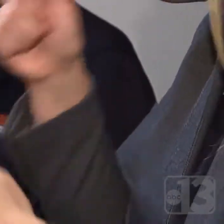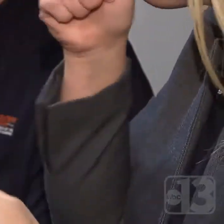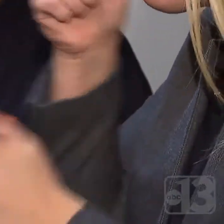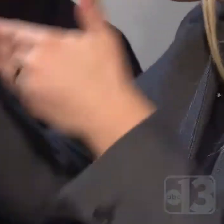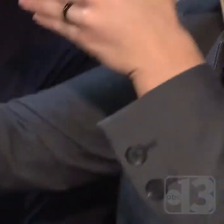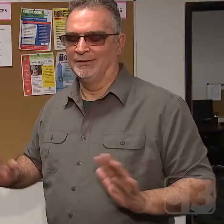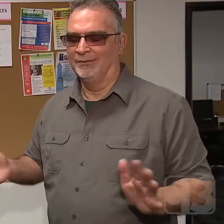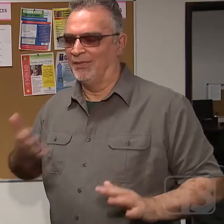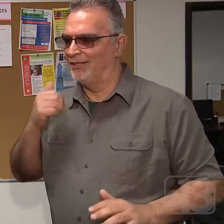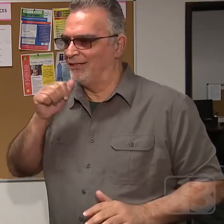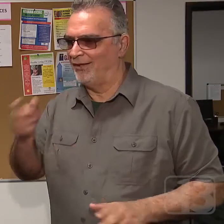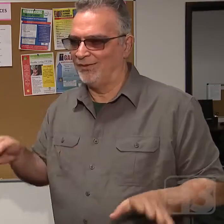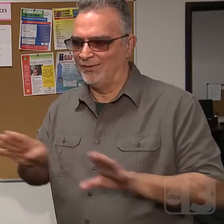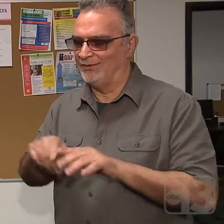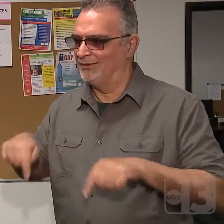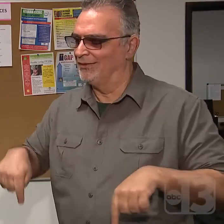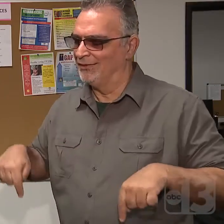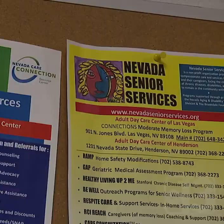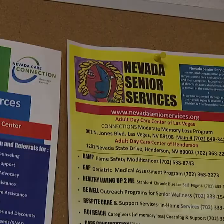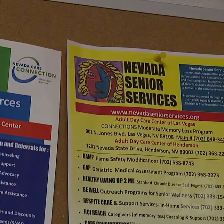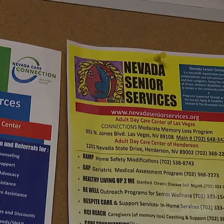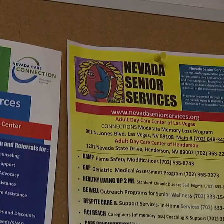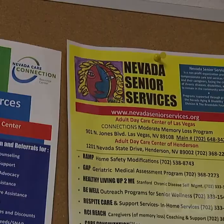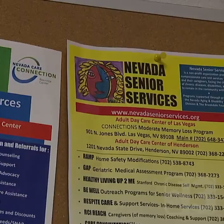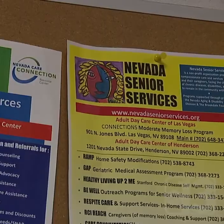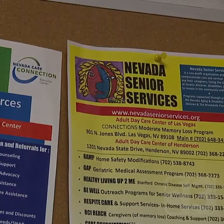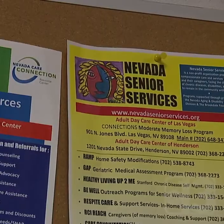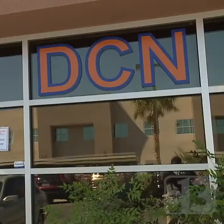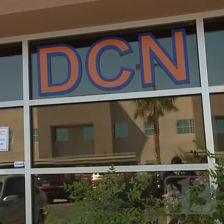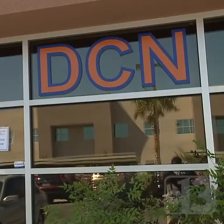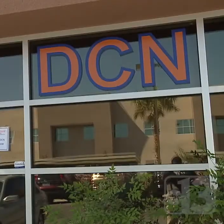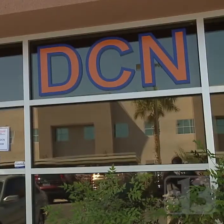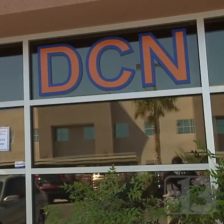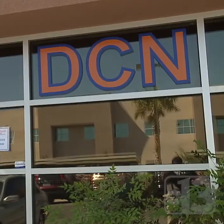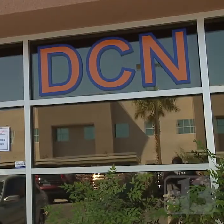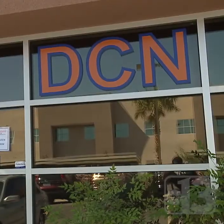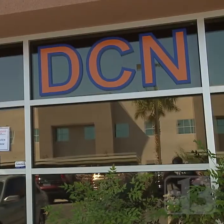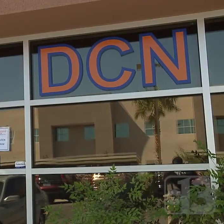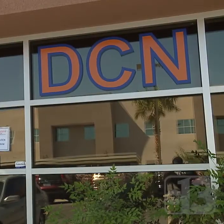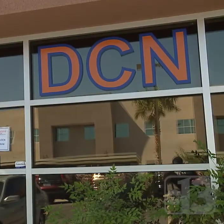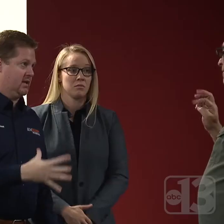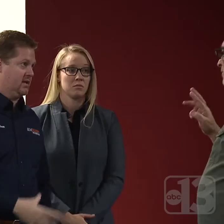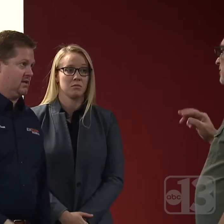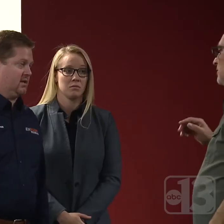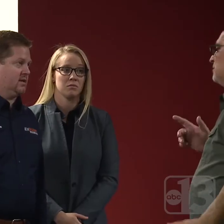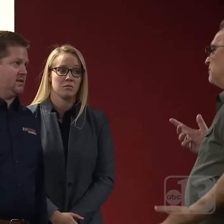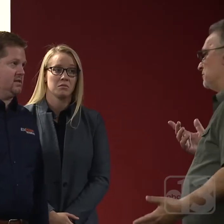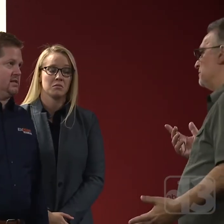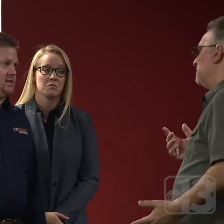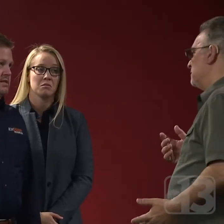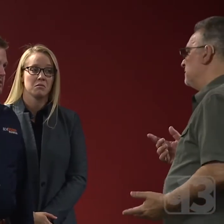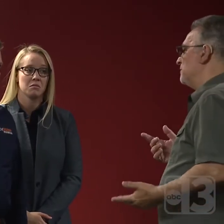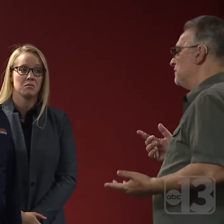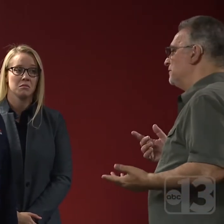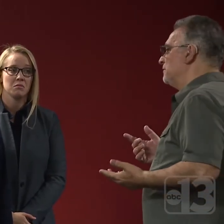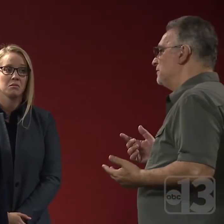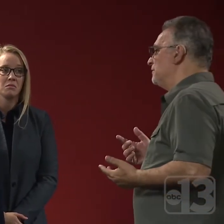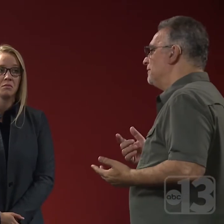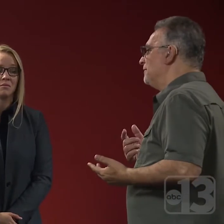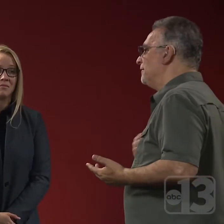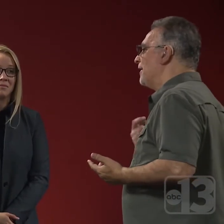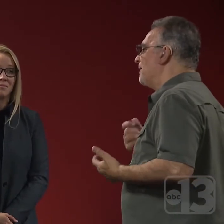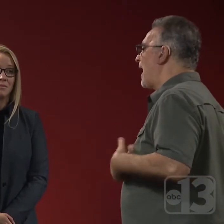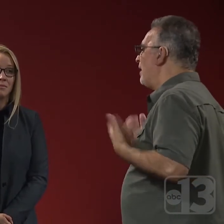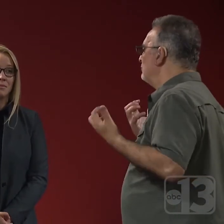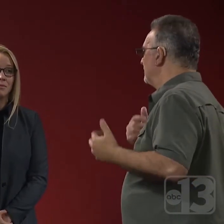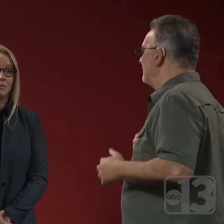possibility. It would just be disastrous. Find money or consider closing the doors. The Deaf Centers of Nevada says they're